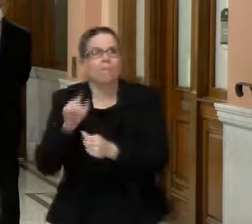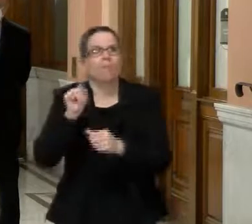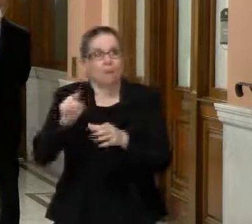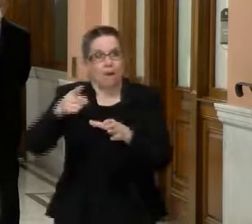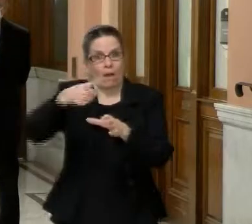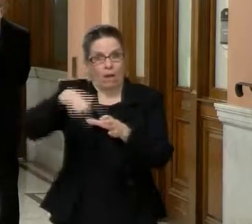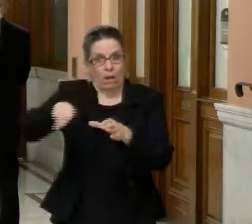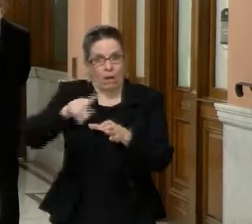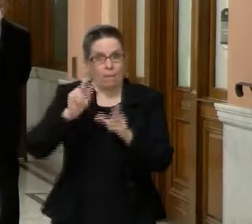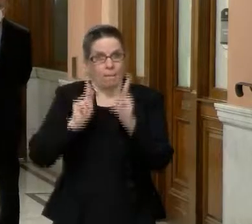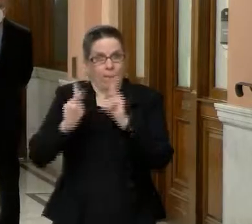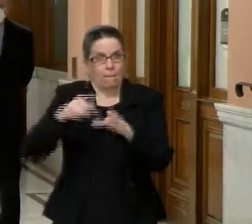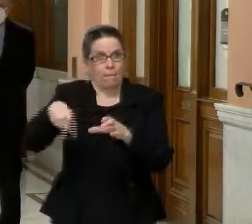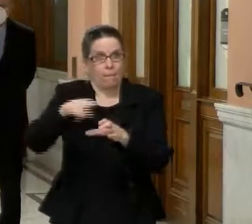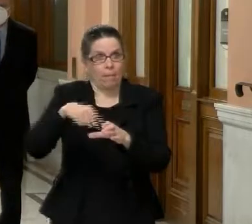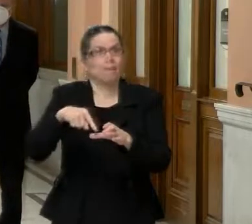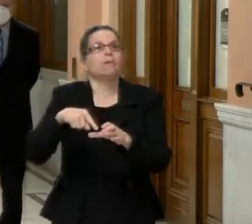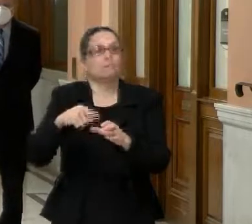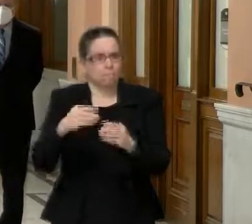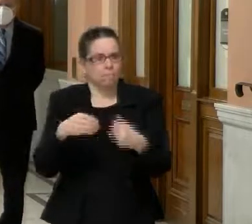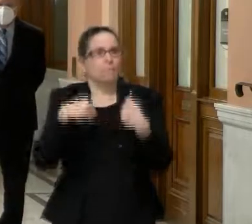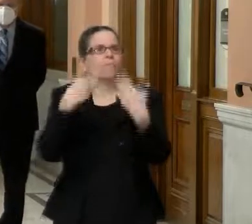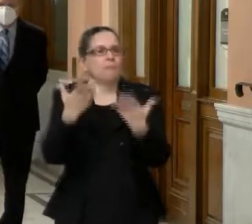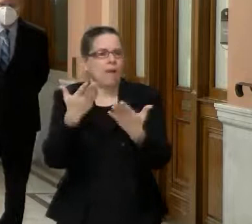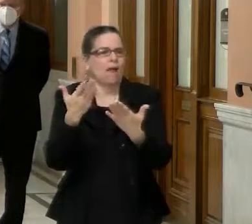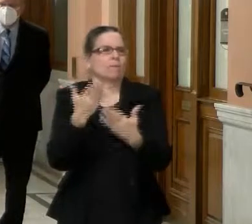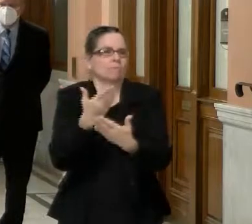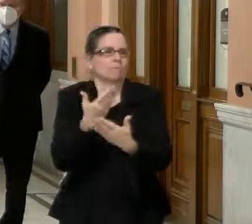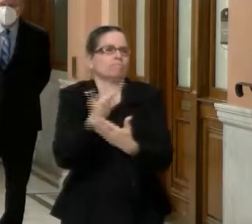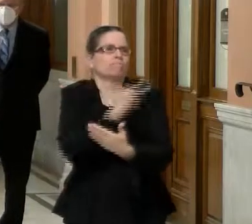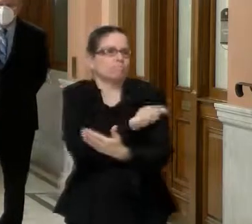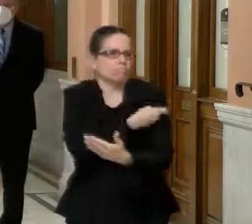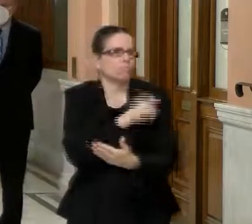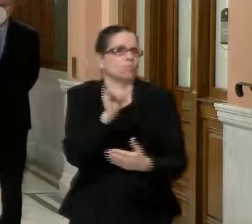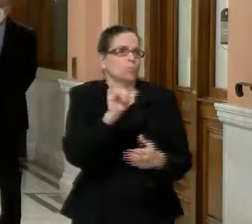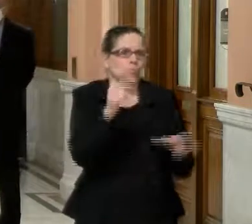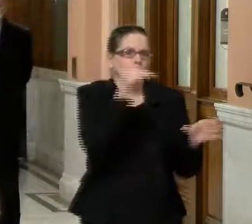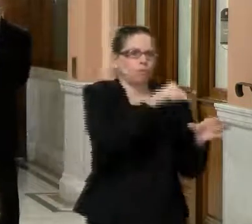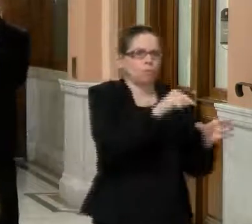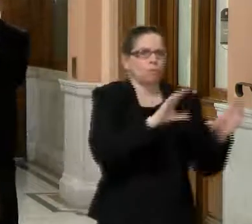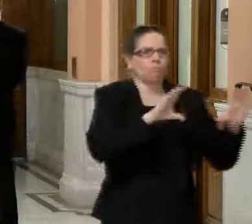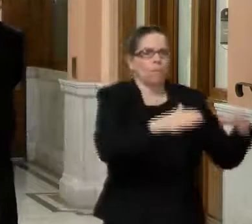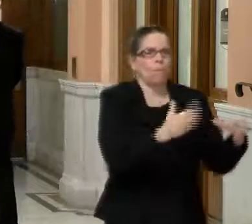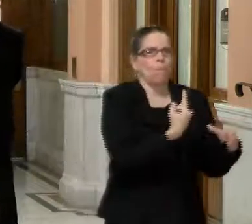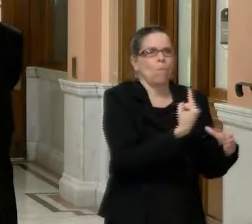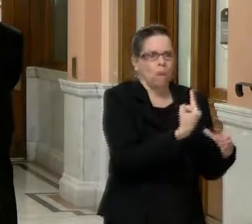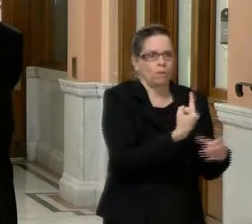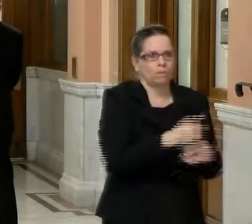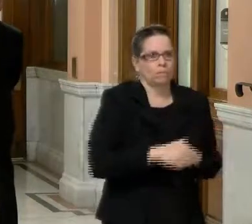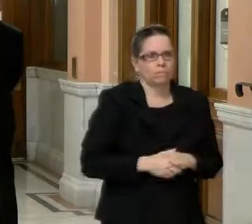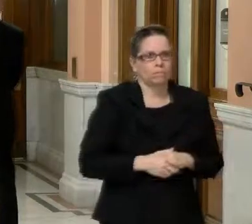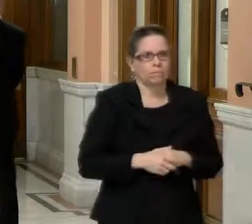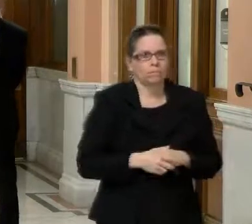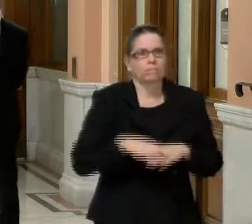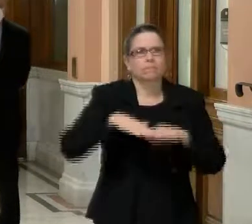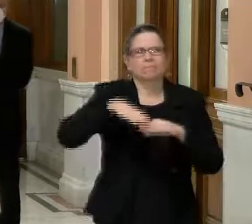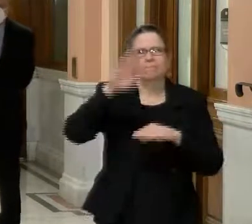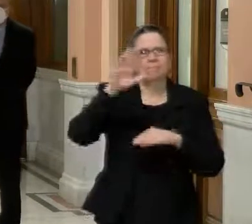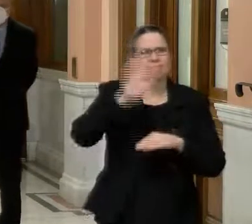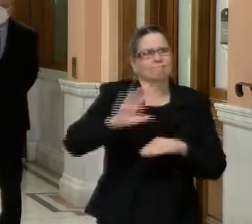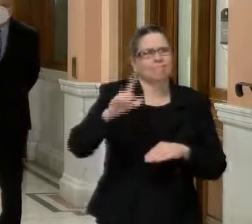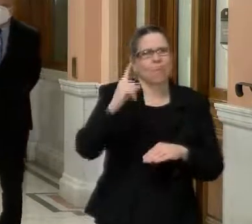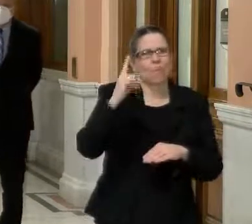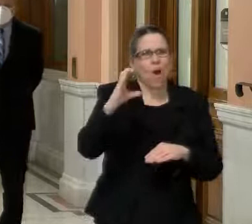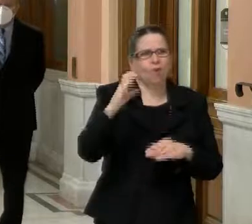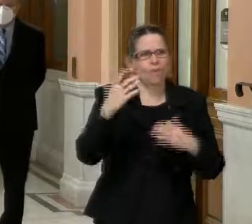organizations that provide that service and inviting them to come to the senior center. And we've had hundreds of them, uh, who've already gone through for their